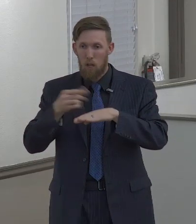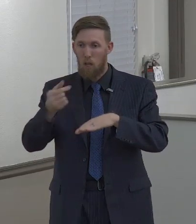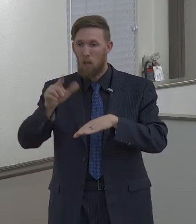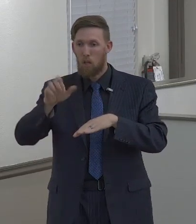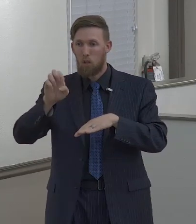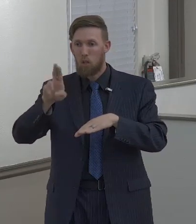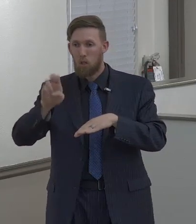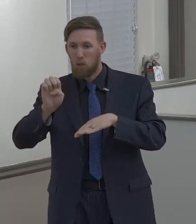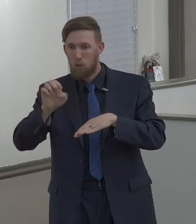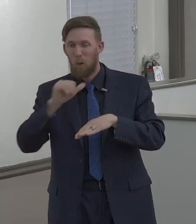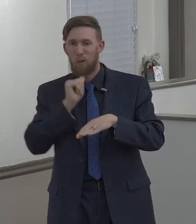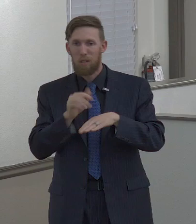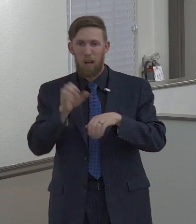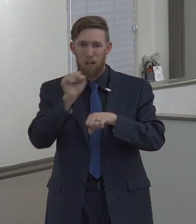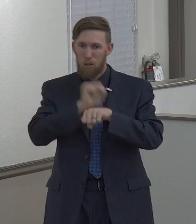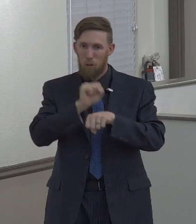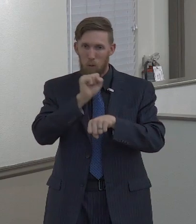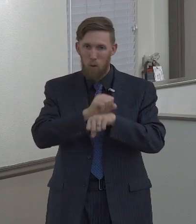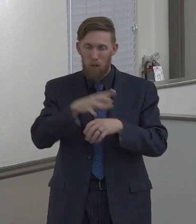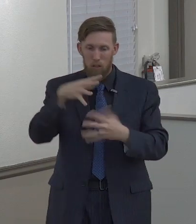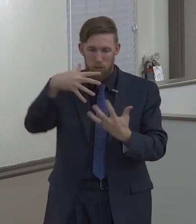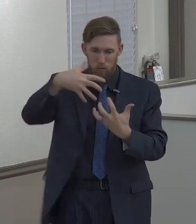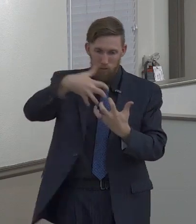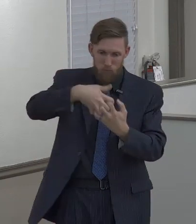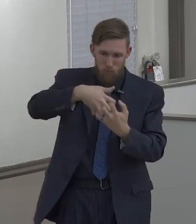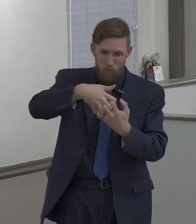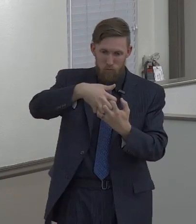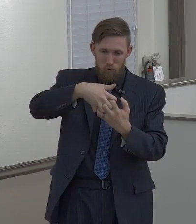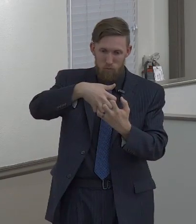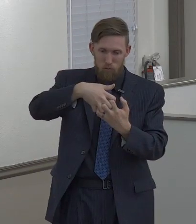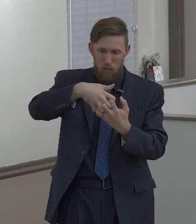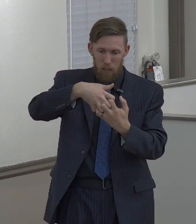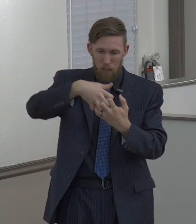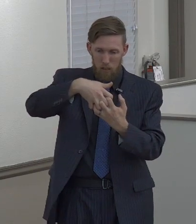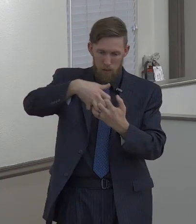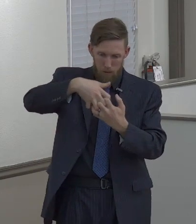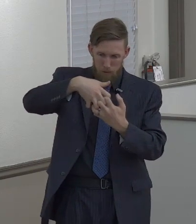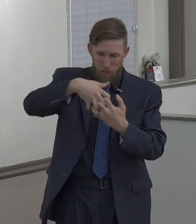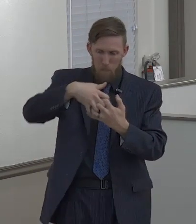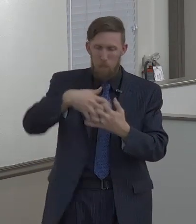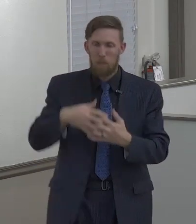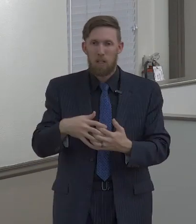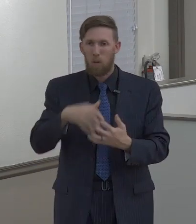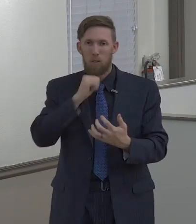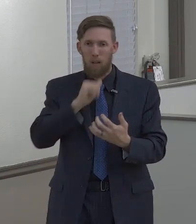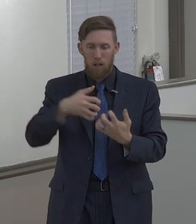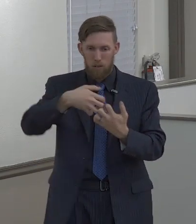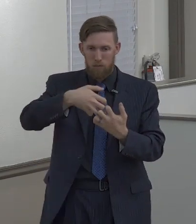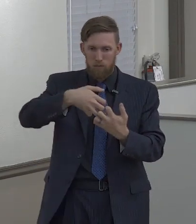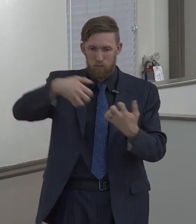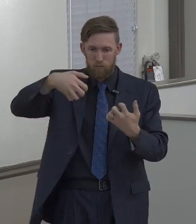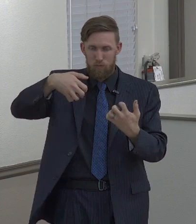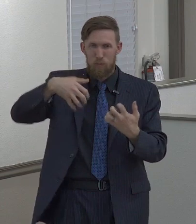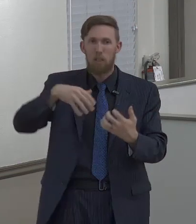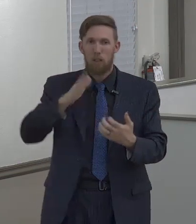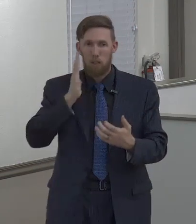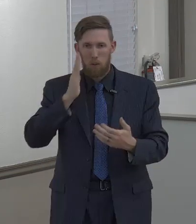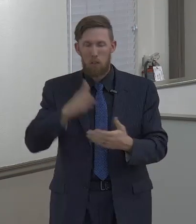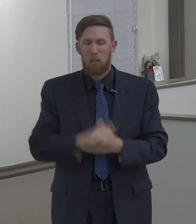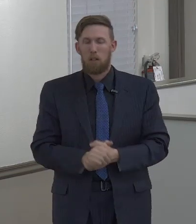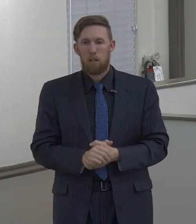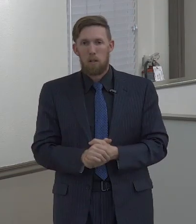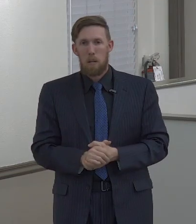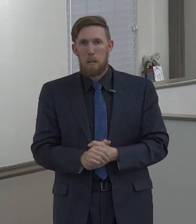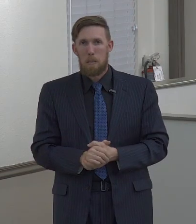It's going to fail every time. And so we must purify the members, we must put off